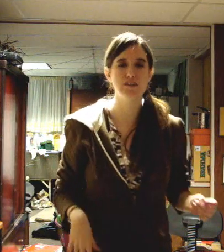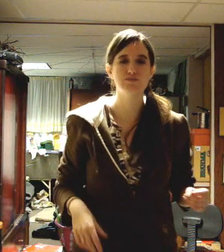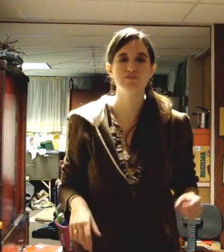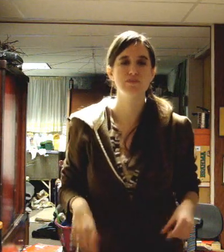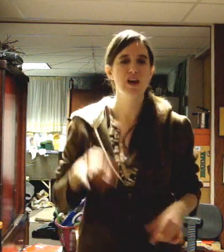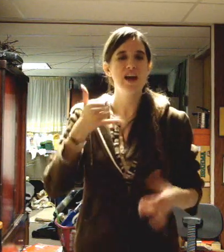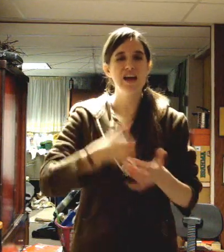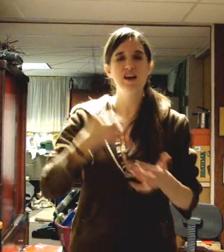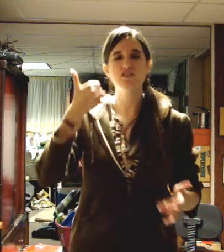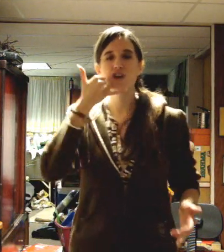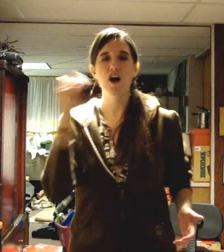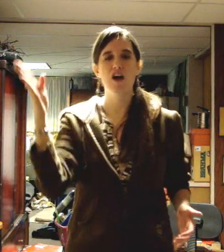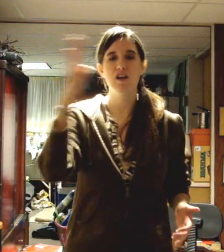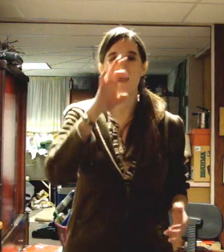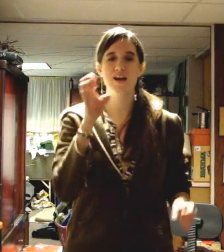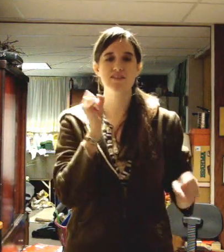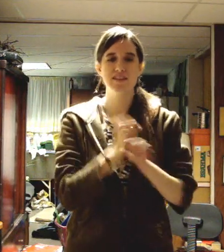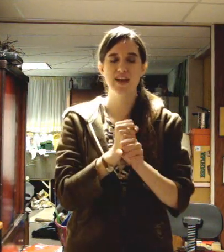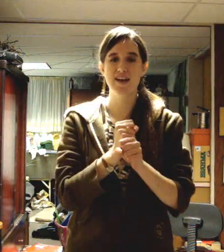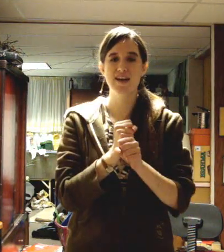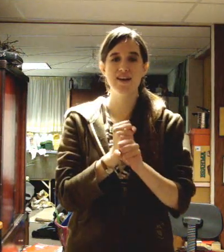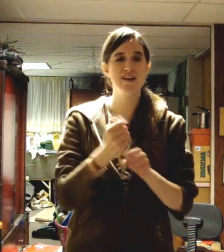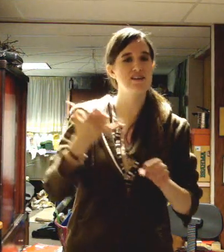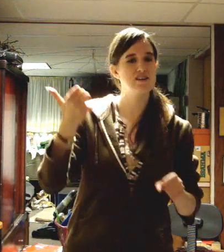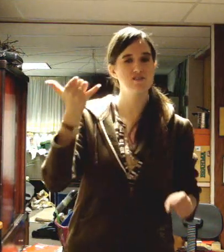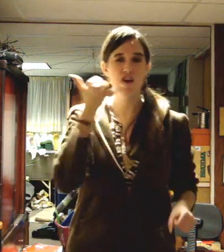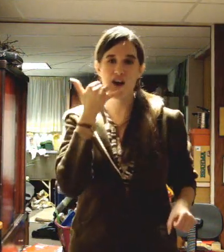This is a call I'll never get